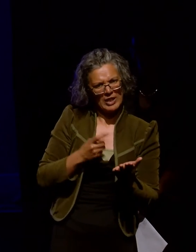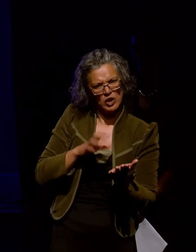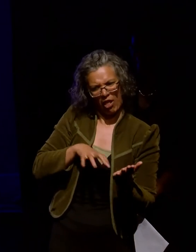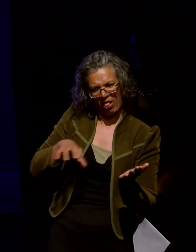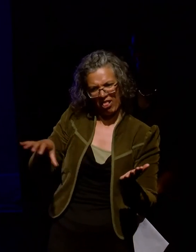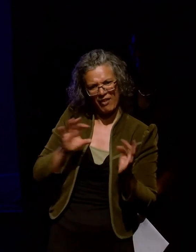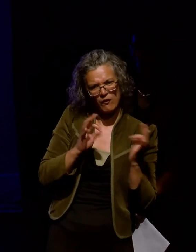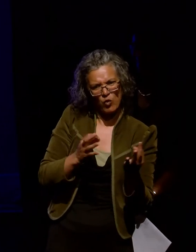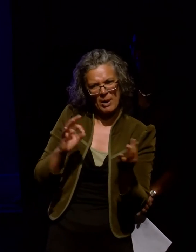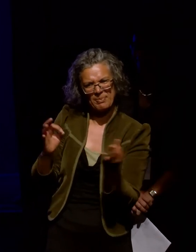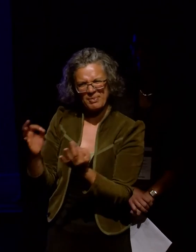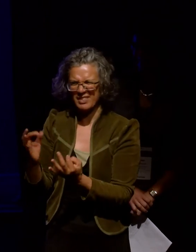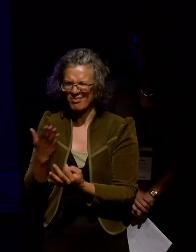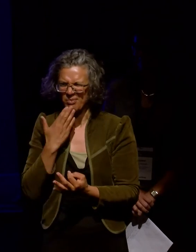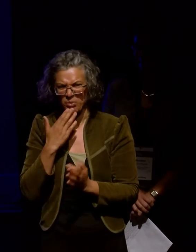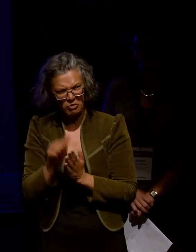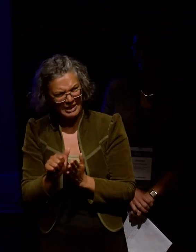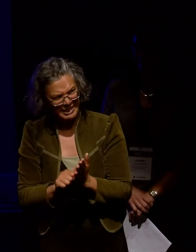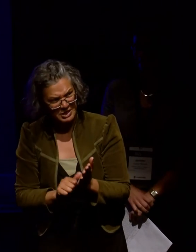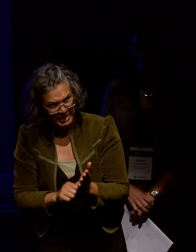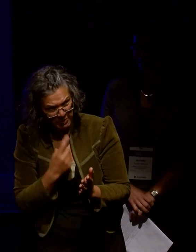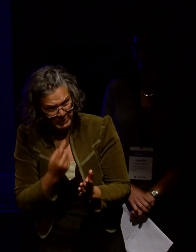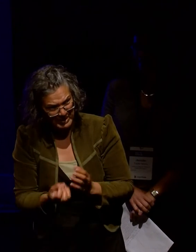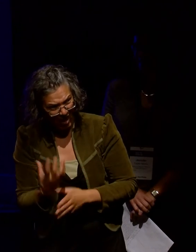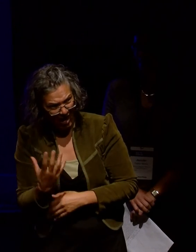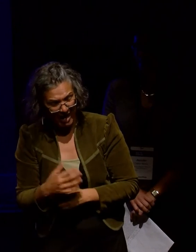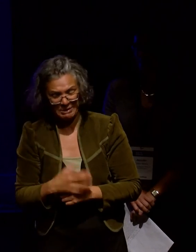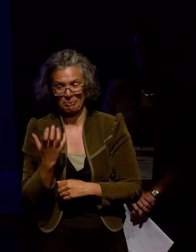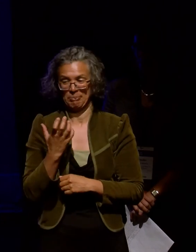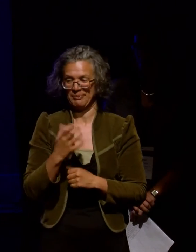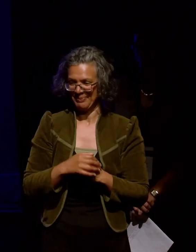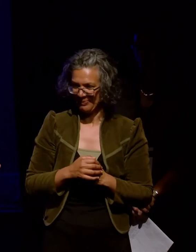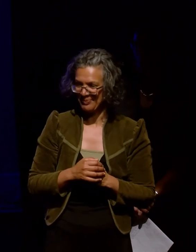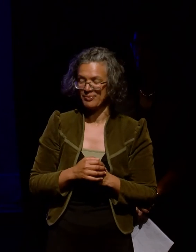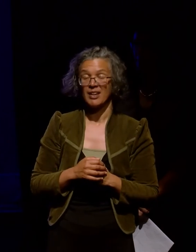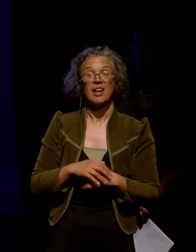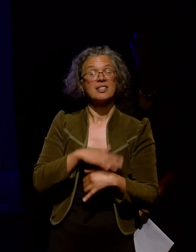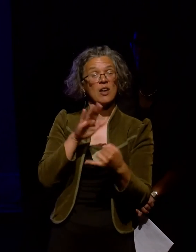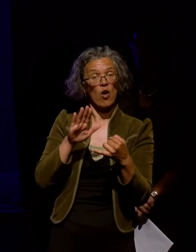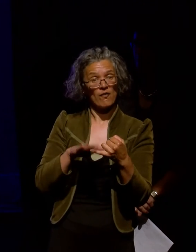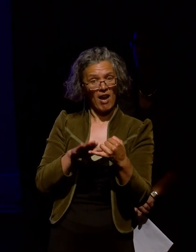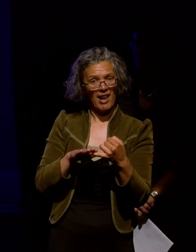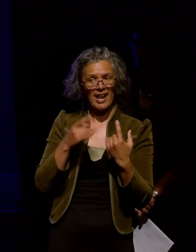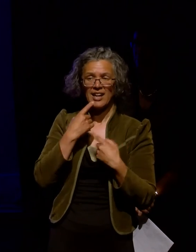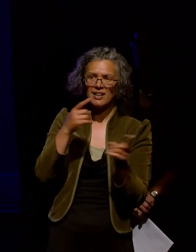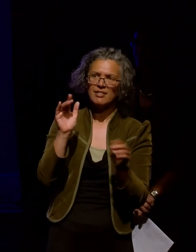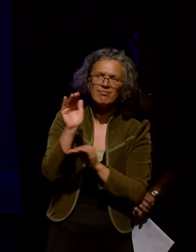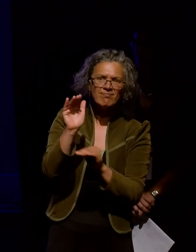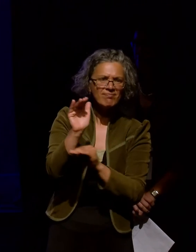but they were a highlight. So, finally, what of the future?